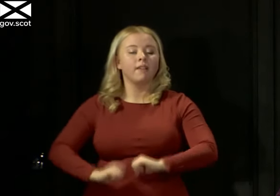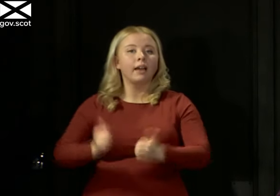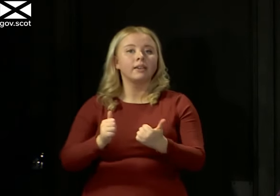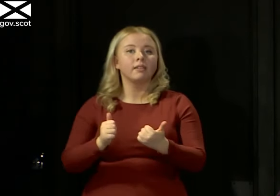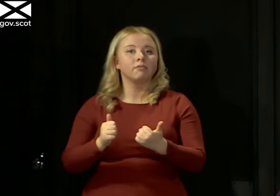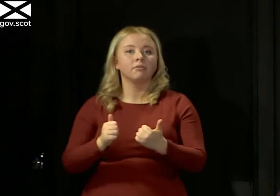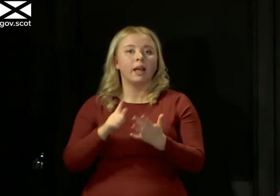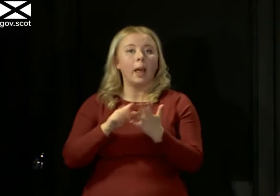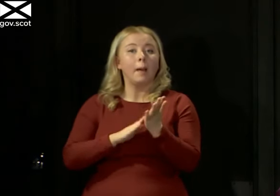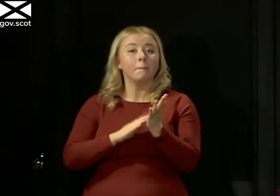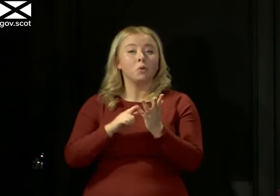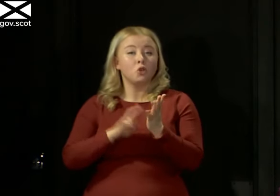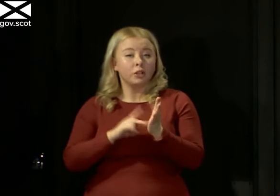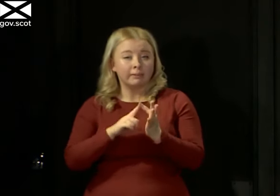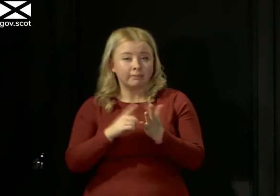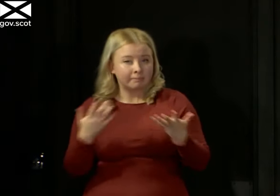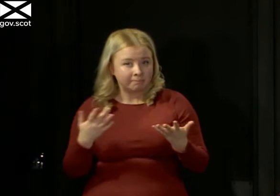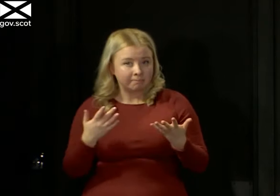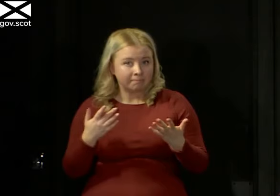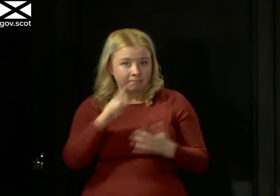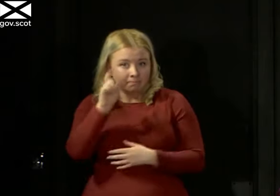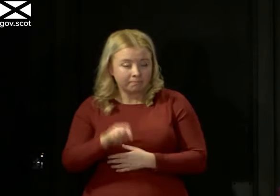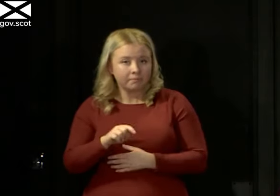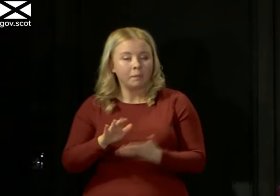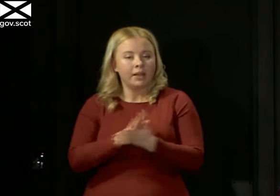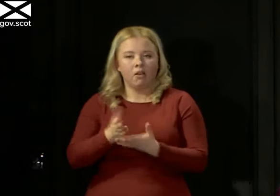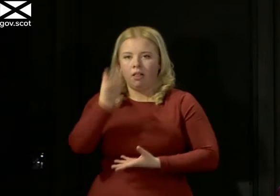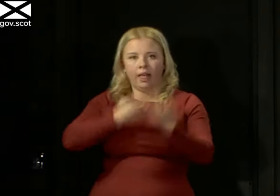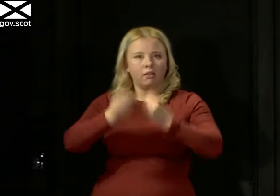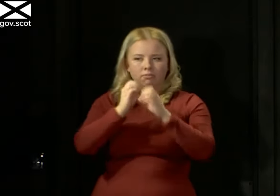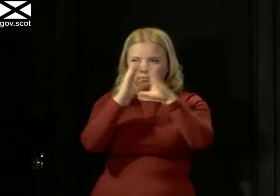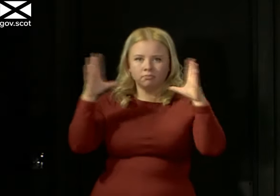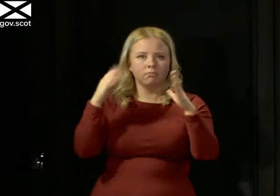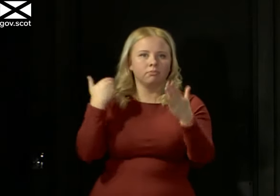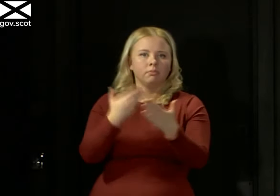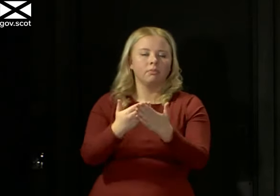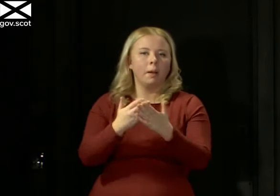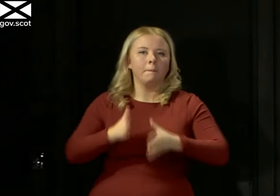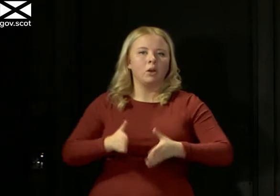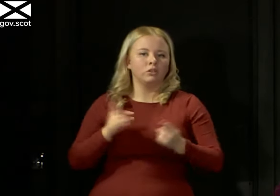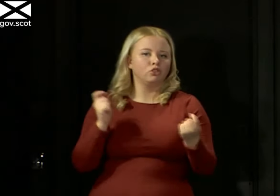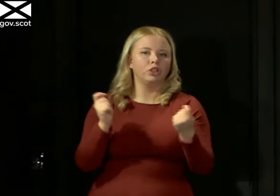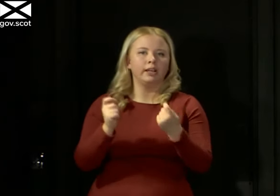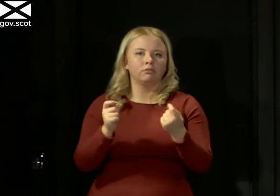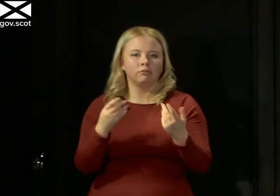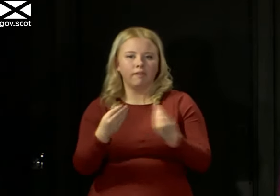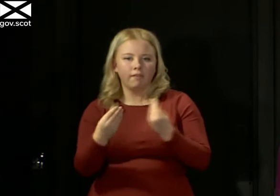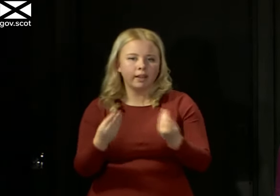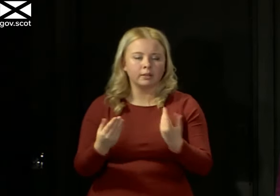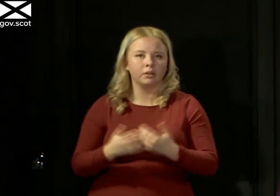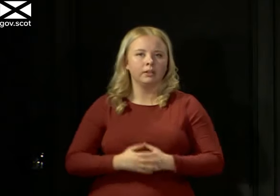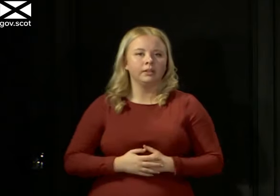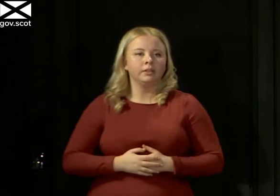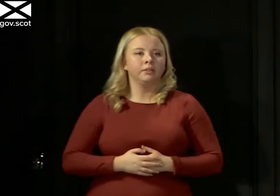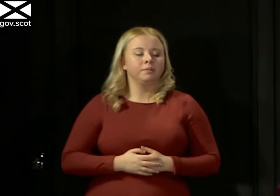how long does that immunity last? So we are learning all of the time, which is why we have to remain as flexible as possible in how we tackle this.